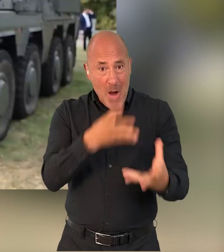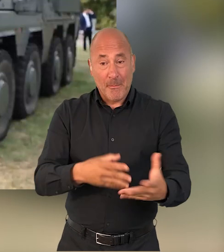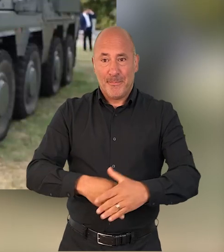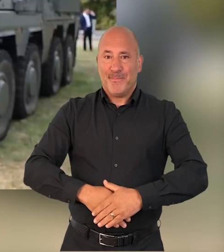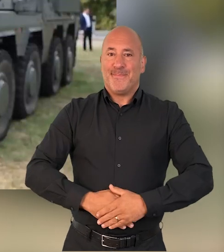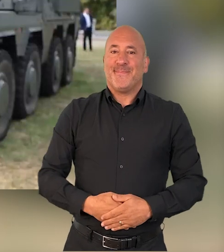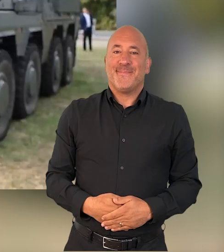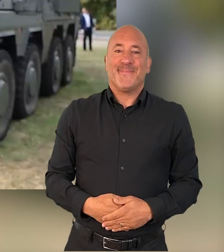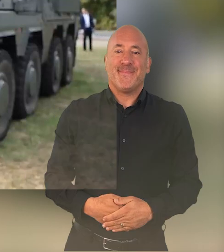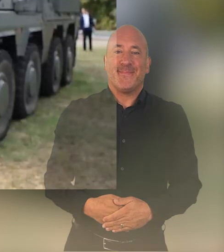adaptability is unbelievable. That's bad, done.